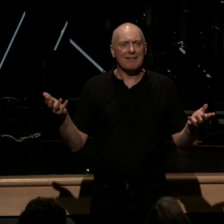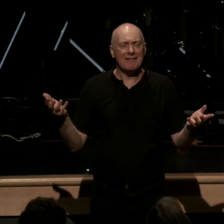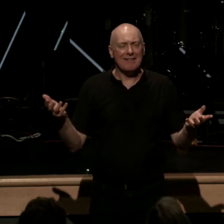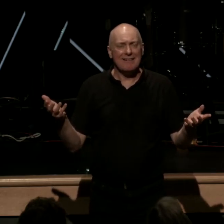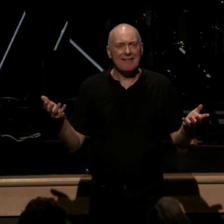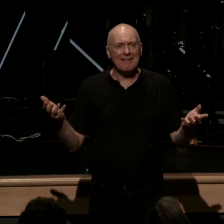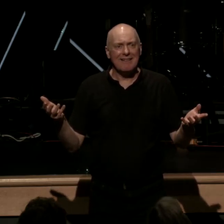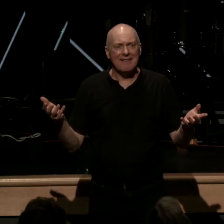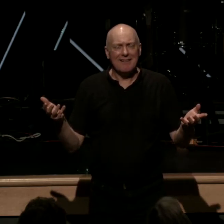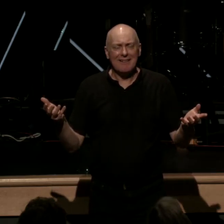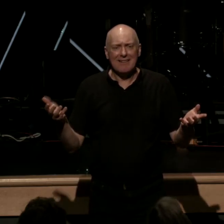that's amazing